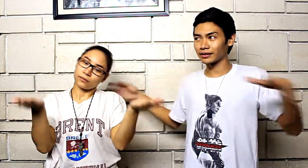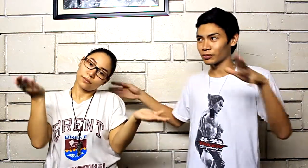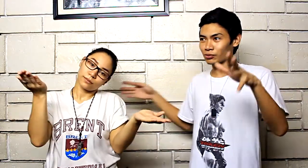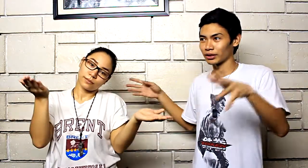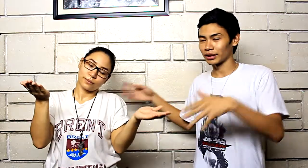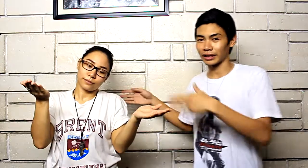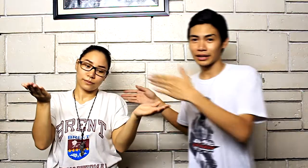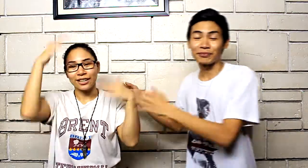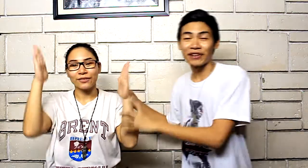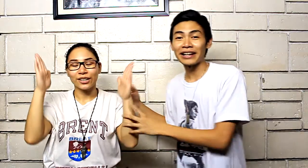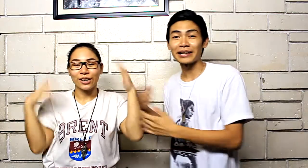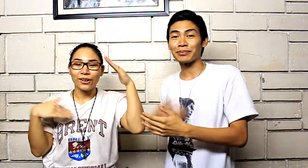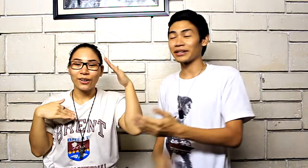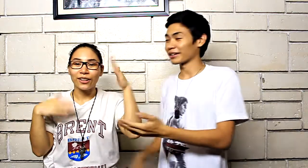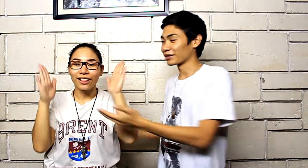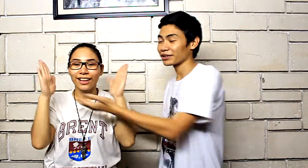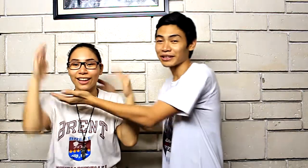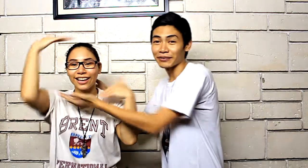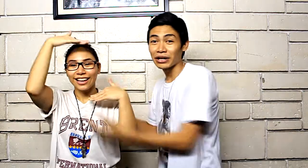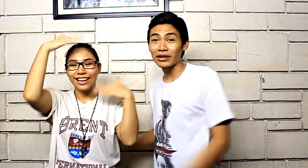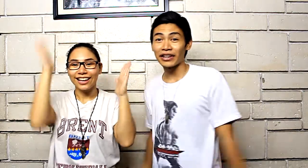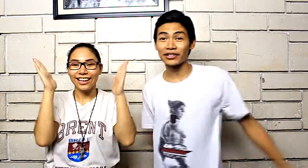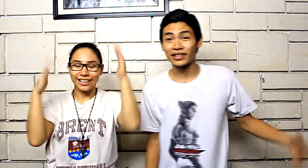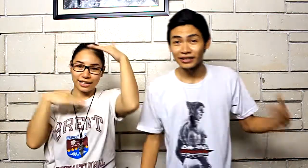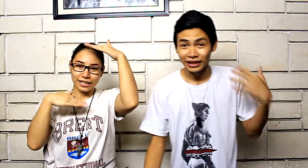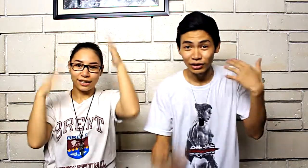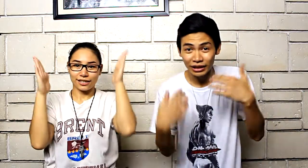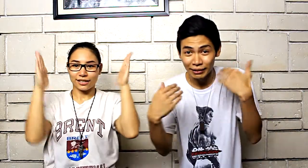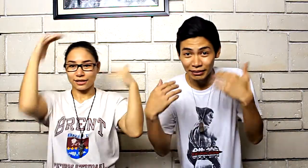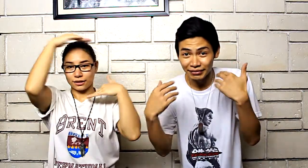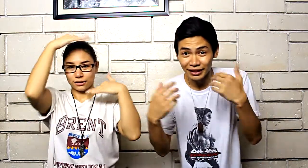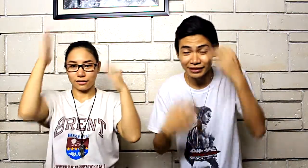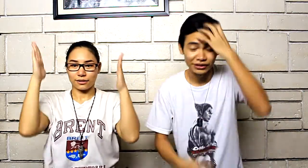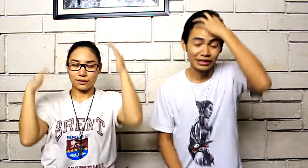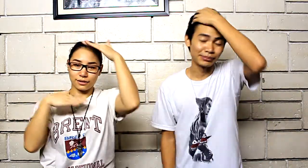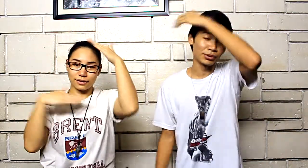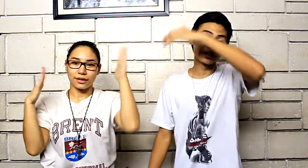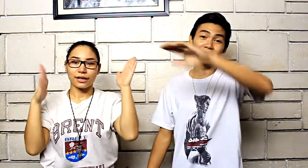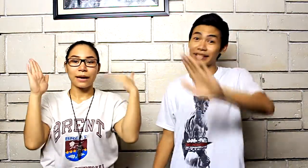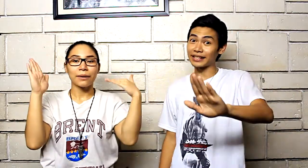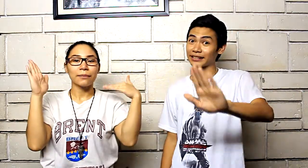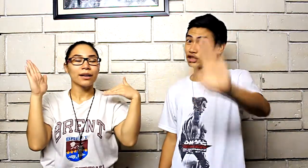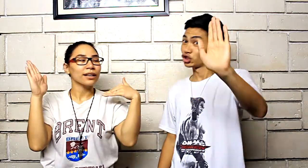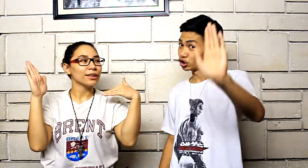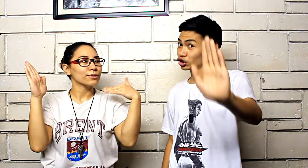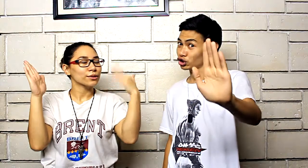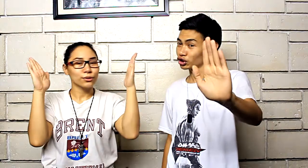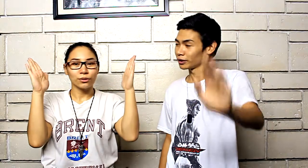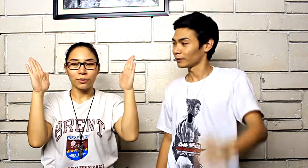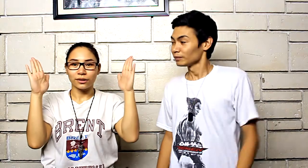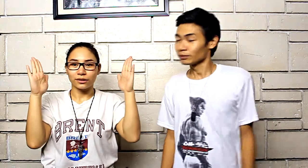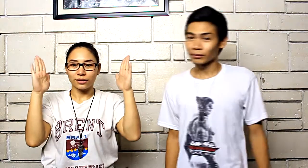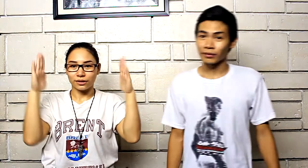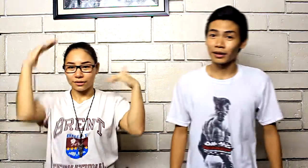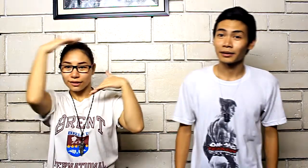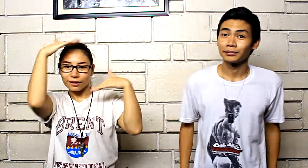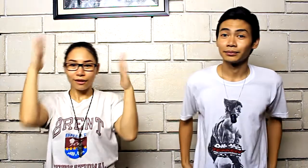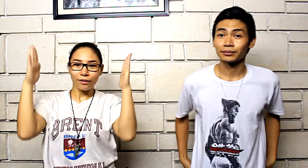somewhat like finally putting a girl in the video rather than just like looking at my face really boring yeah but I'm not like those youtube girls you know we're all